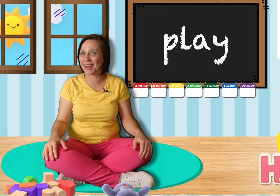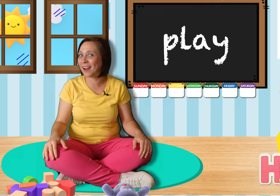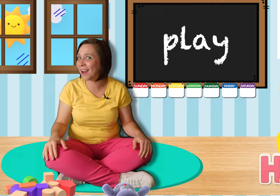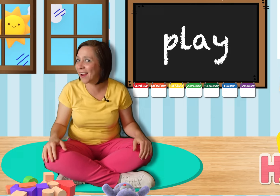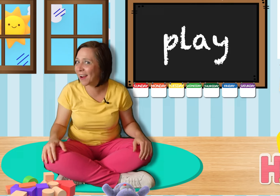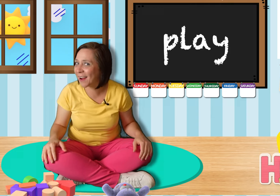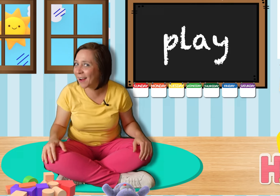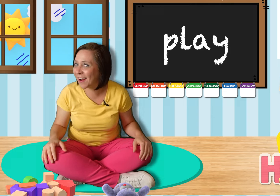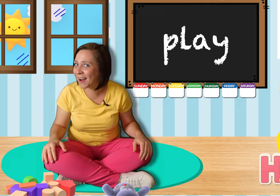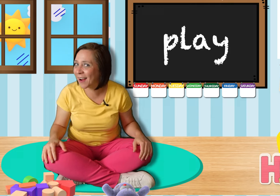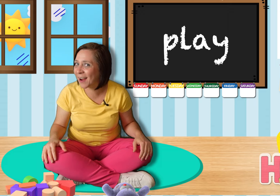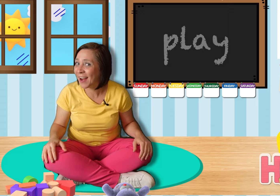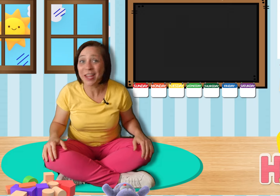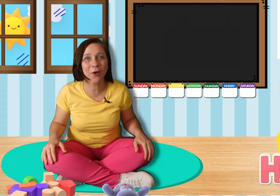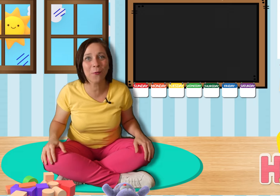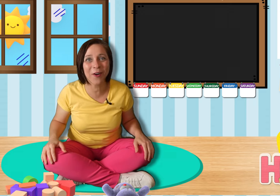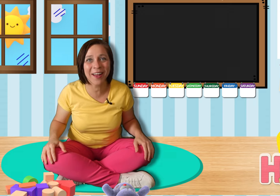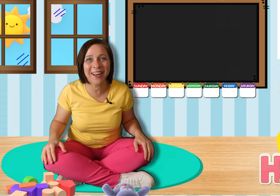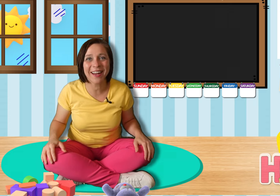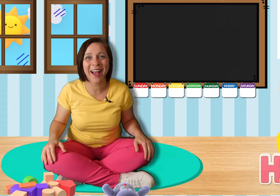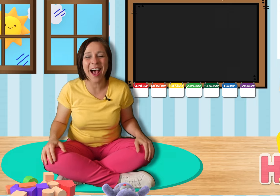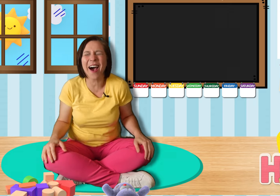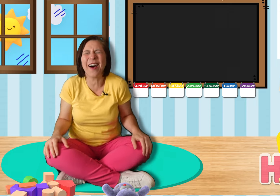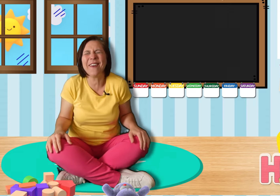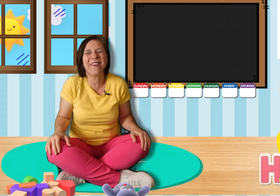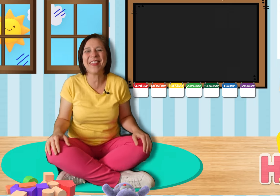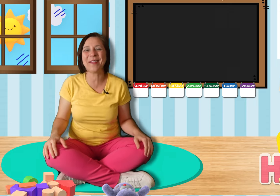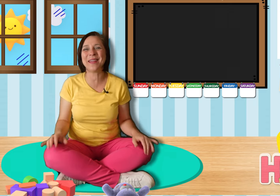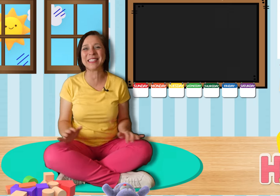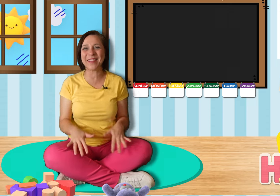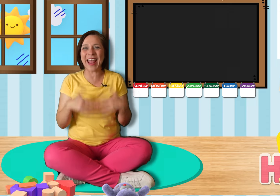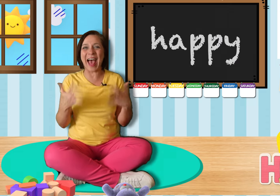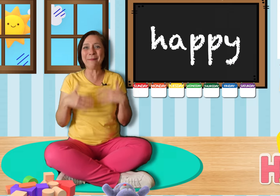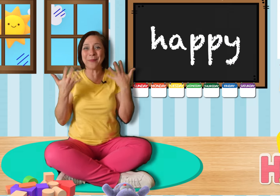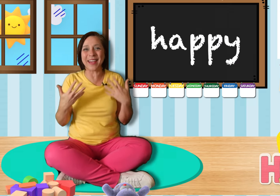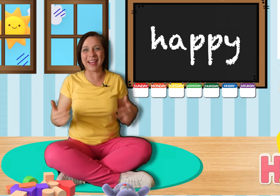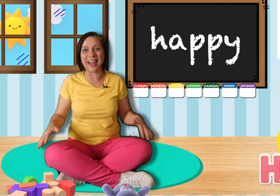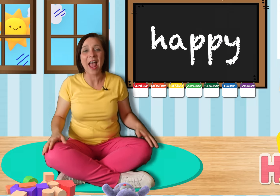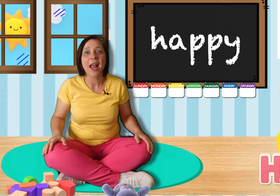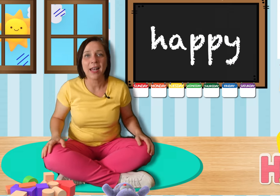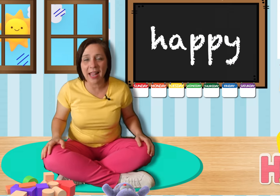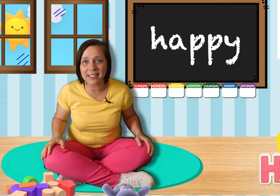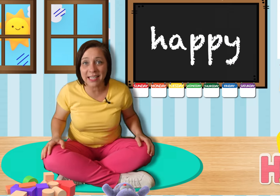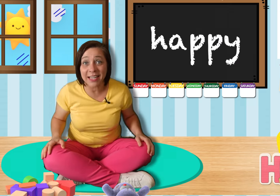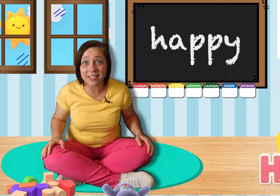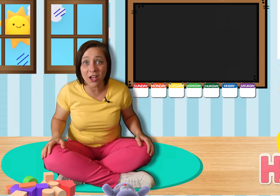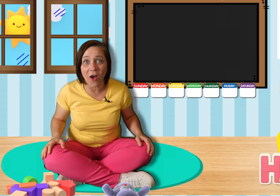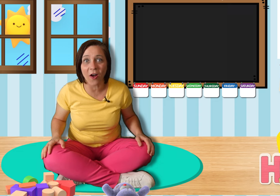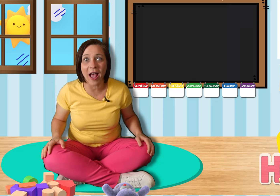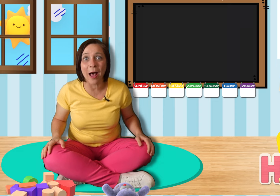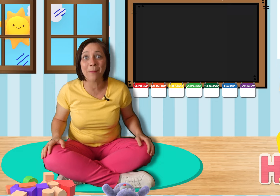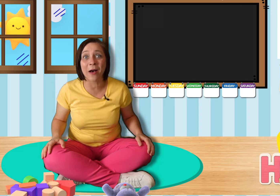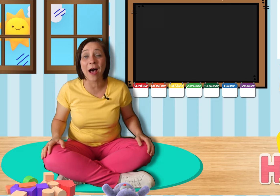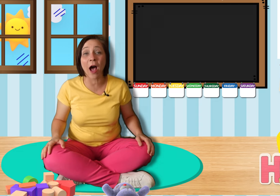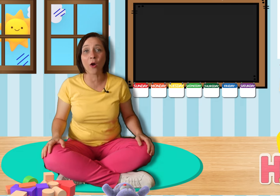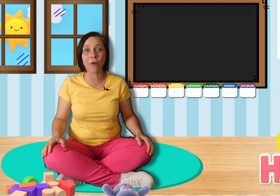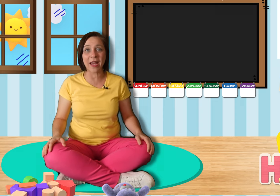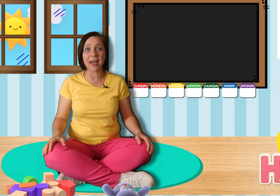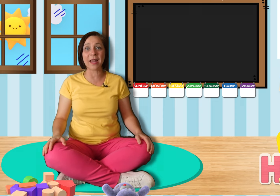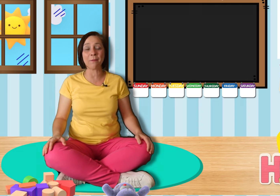Yes! You would? Oh, that makes me happy! Let's sing a song about how great it can